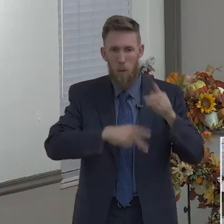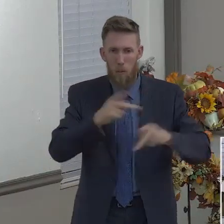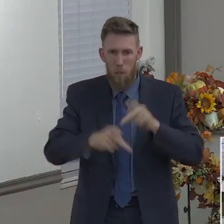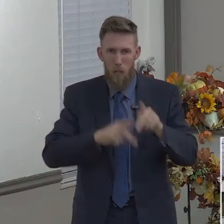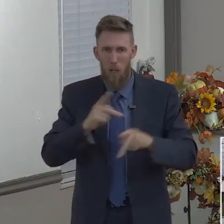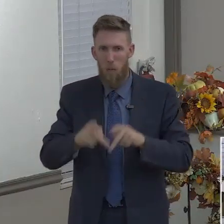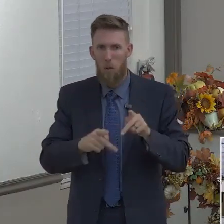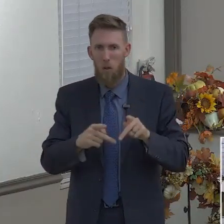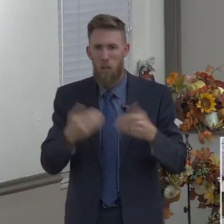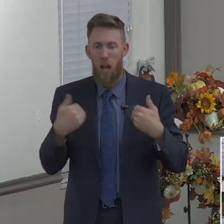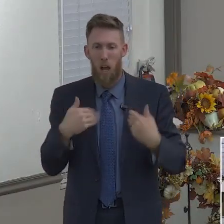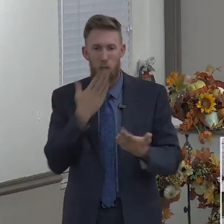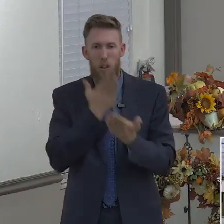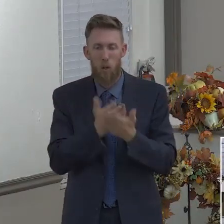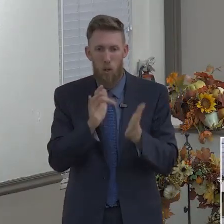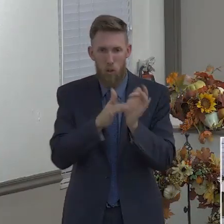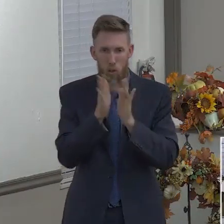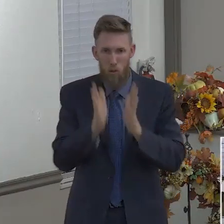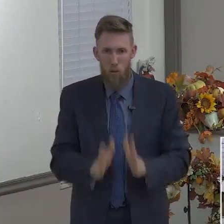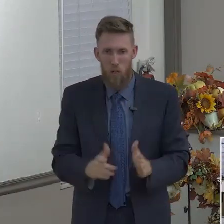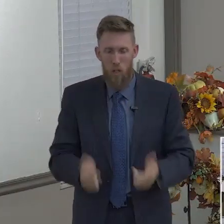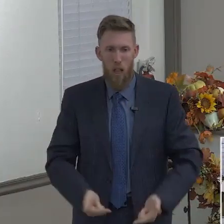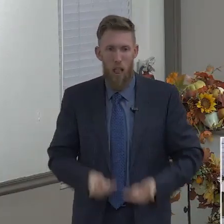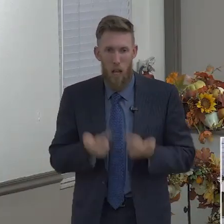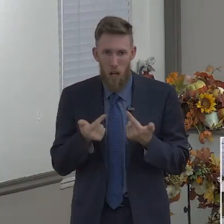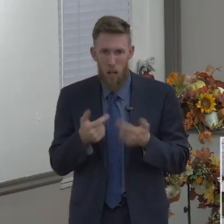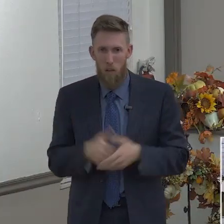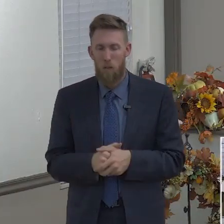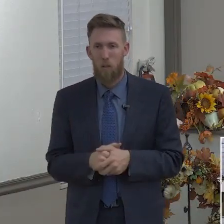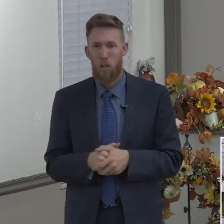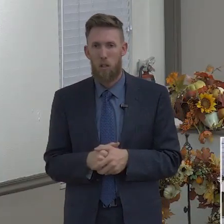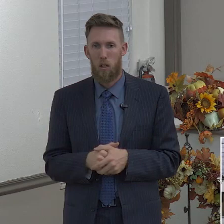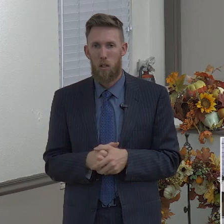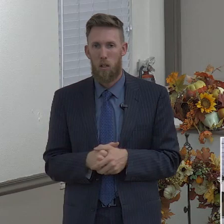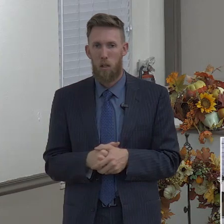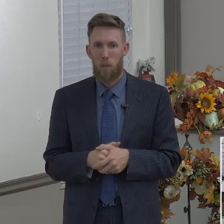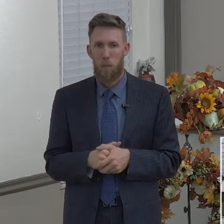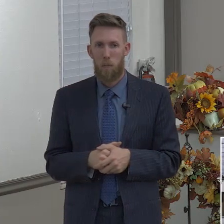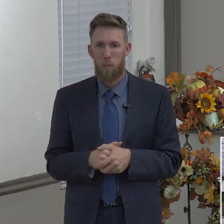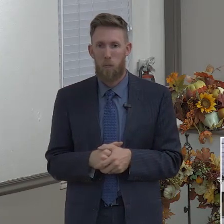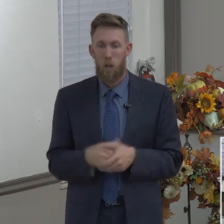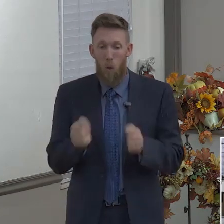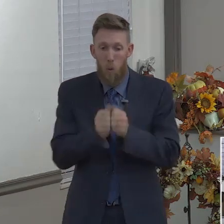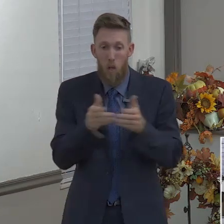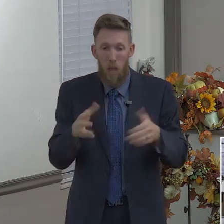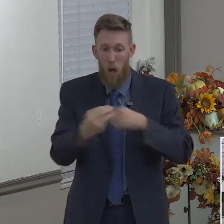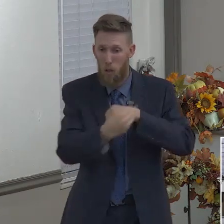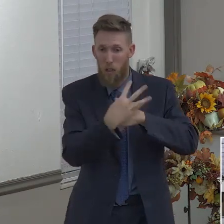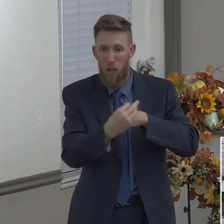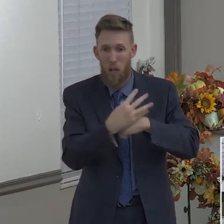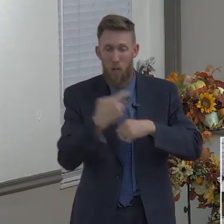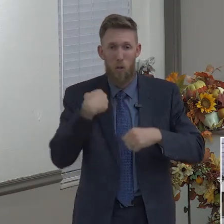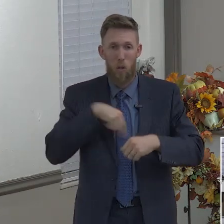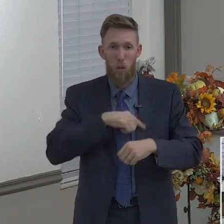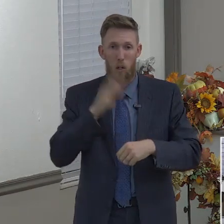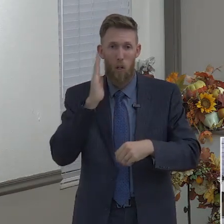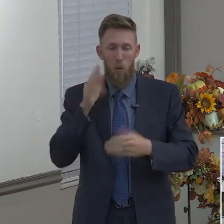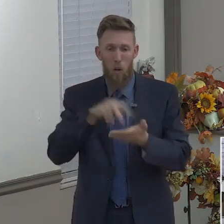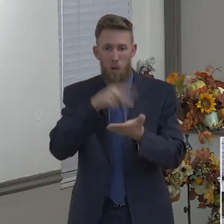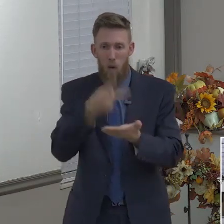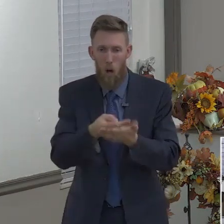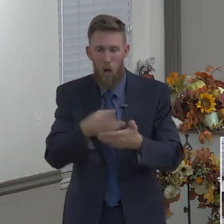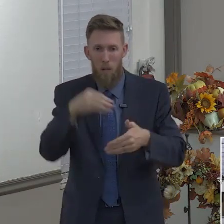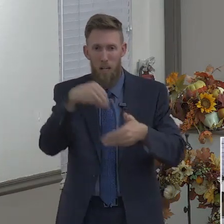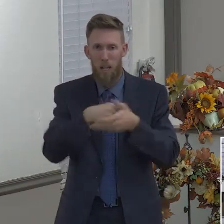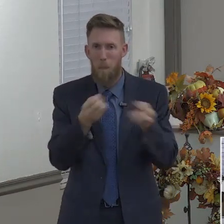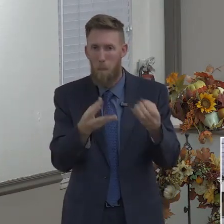Where no counsel is, the people fall. But in the multitude of counselors, there is safety. Proverbs 24.6 says,